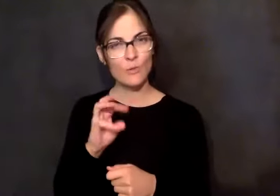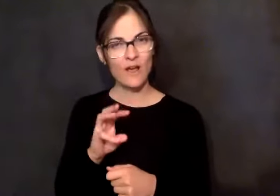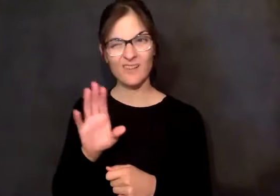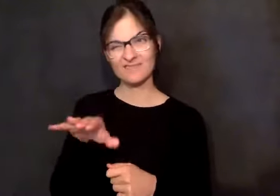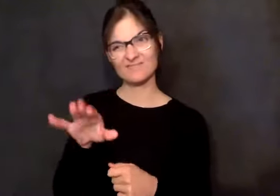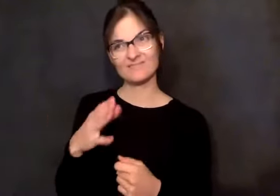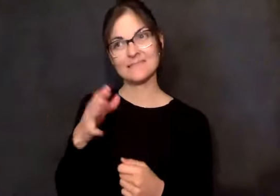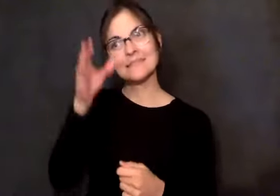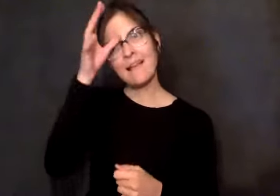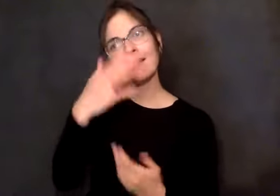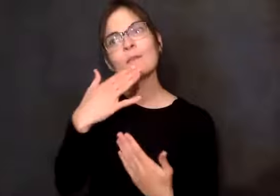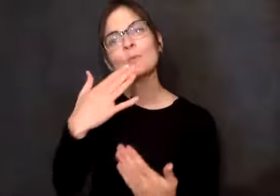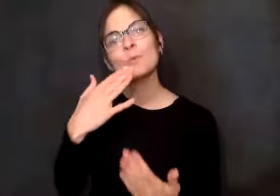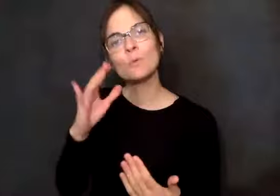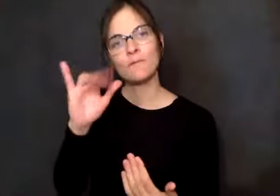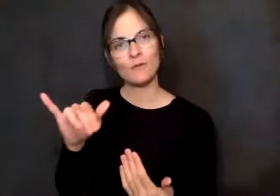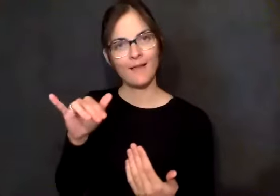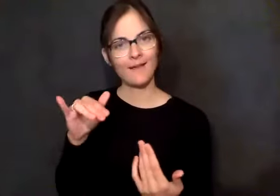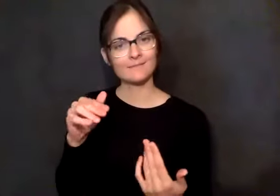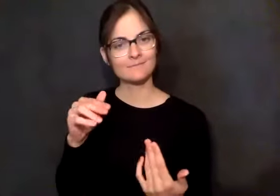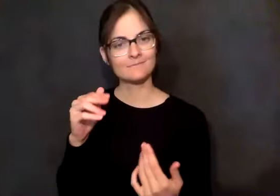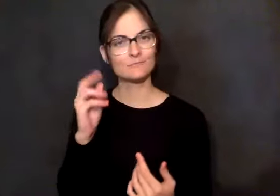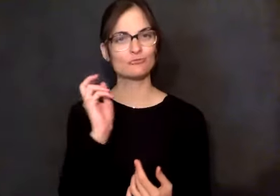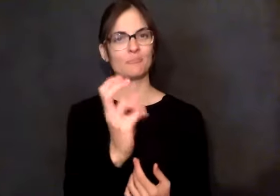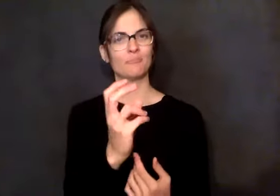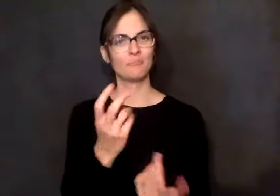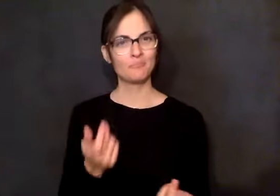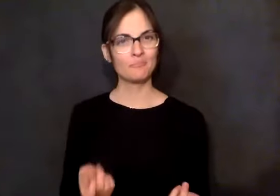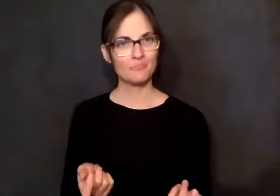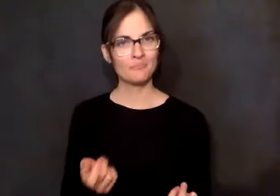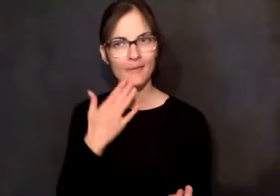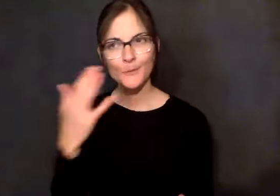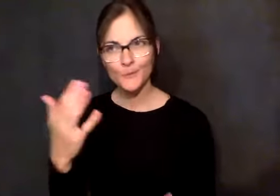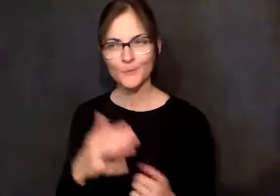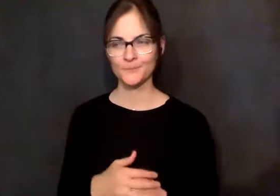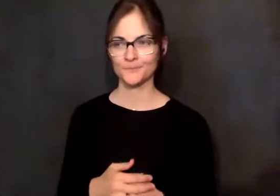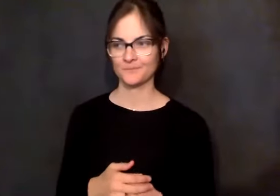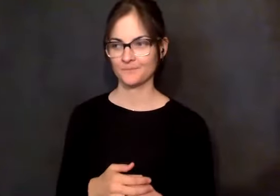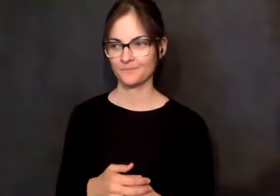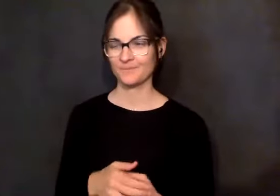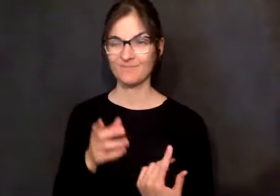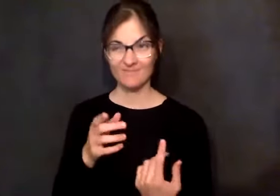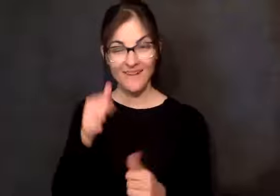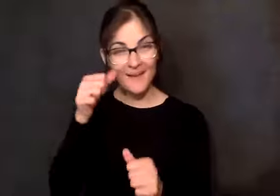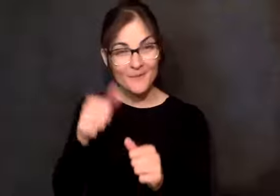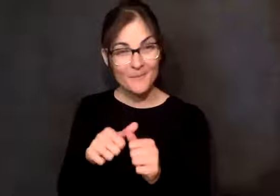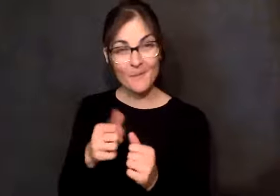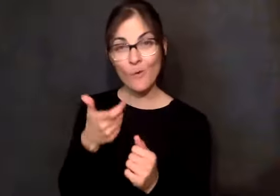I really appreciate the fact that you helped me with that. I said, Dad, I want to tell you how much I love seeing you tell the